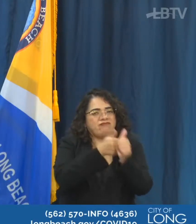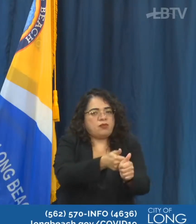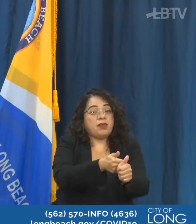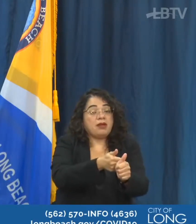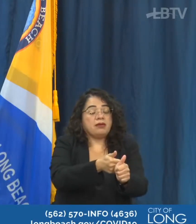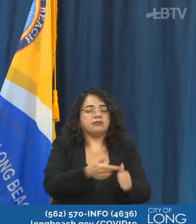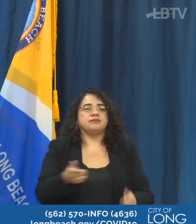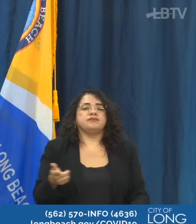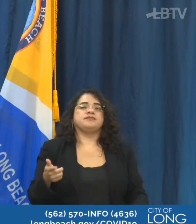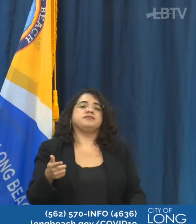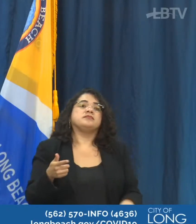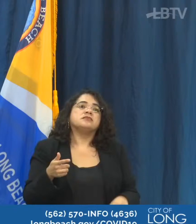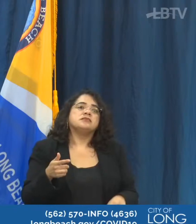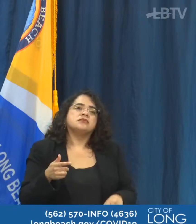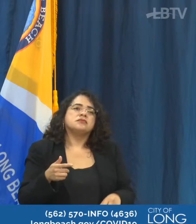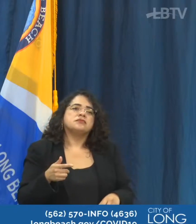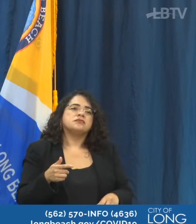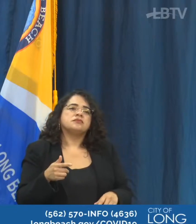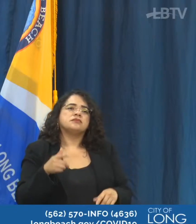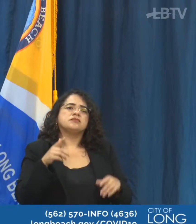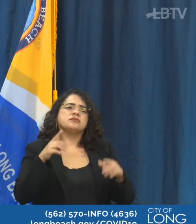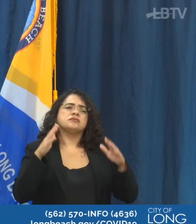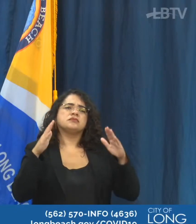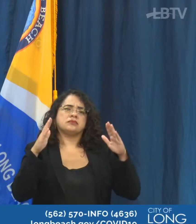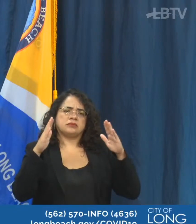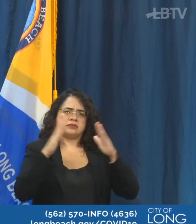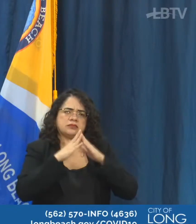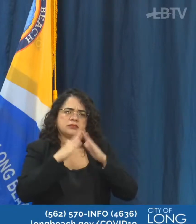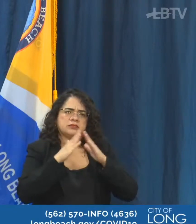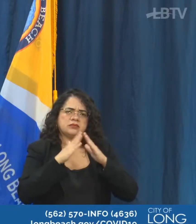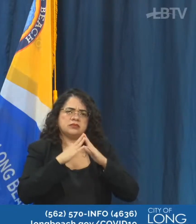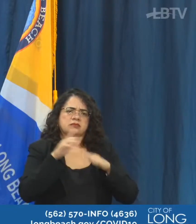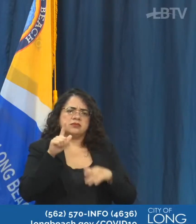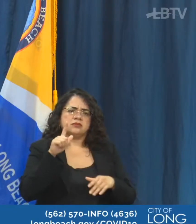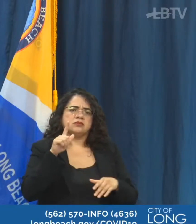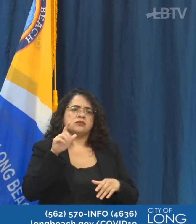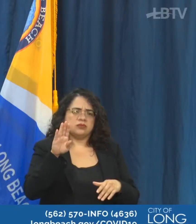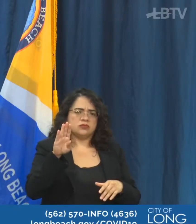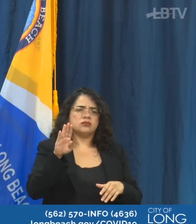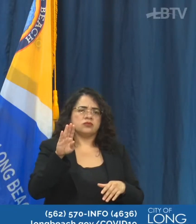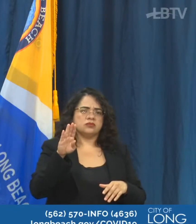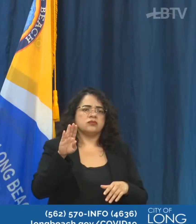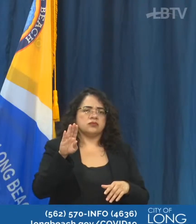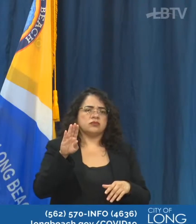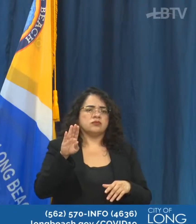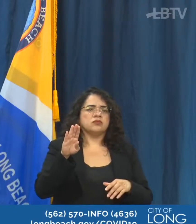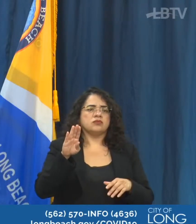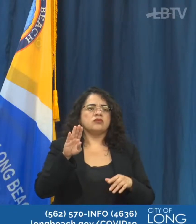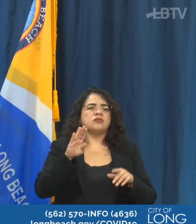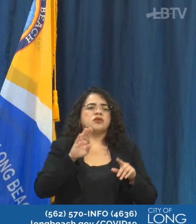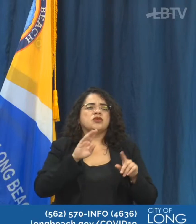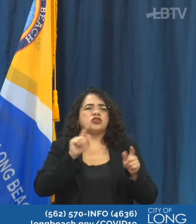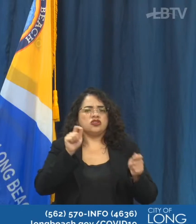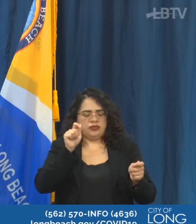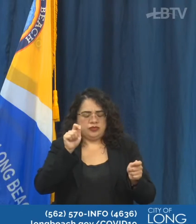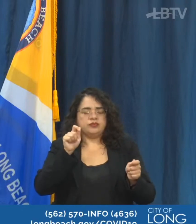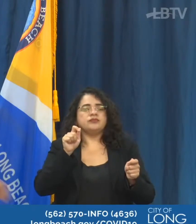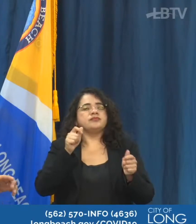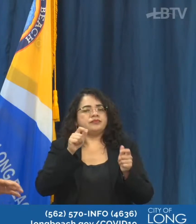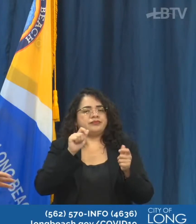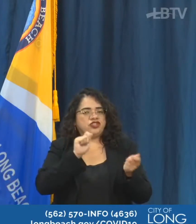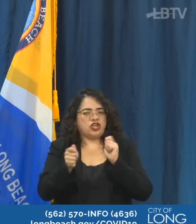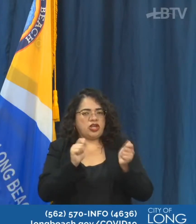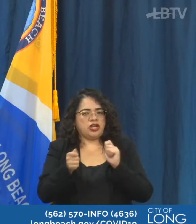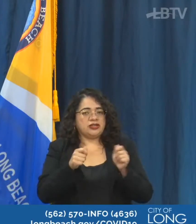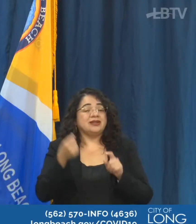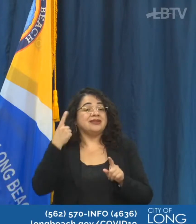believe, changed today. That's right, Kelly. So the city of Long Beach is actually going to be adjusting its face covering order as well to do some